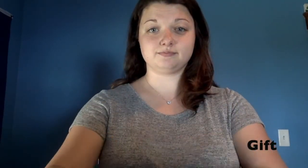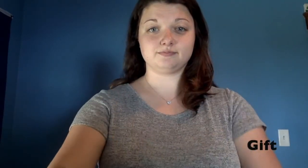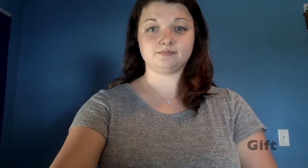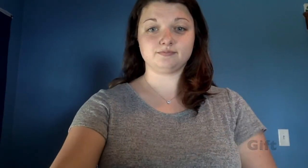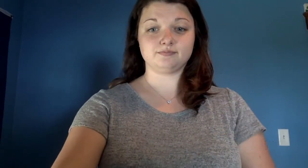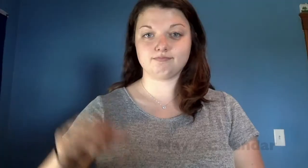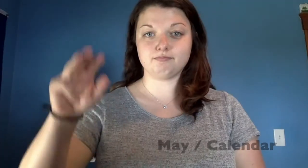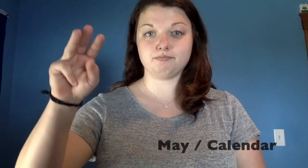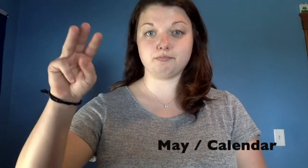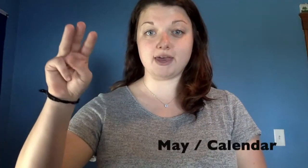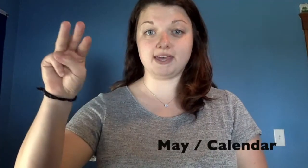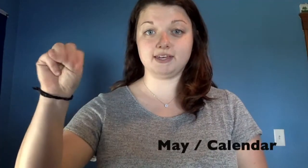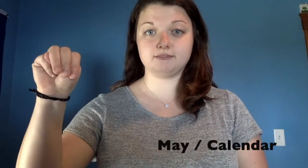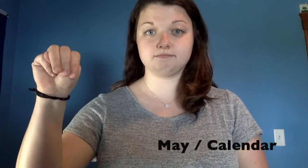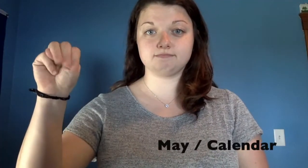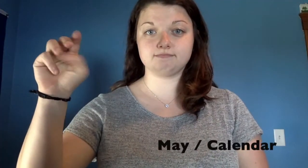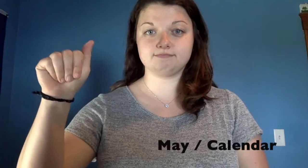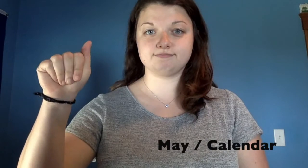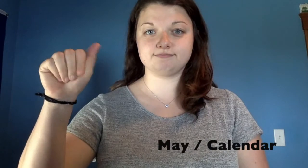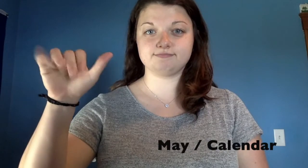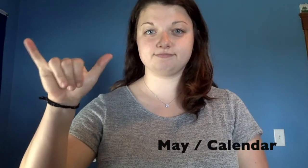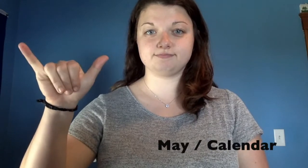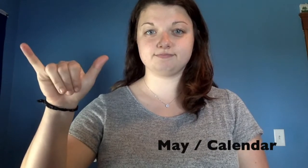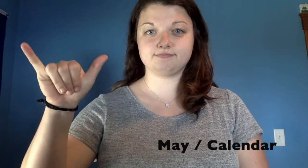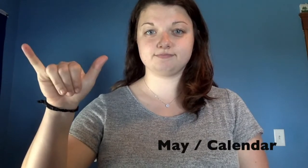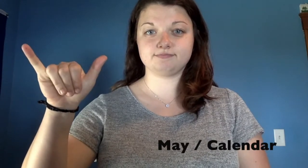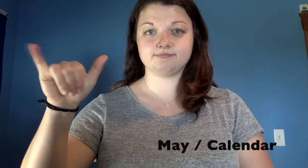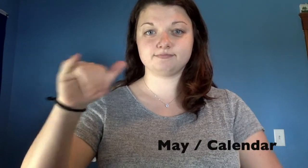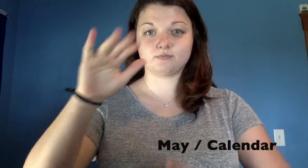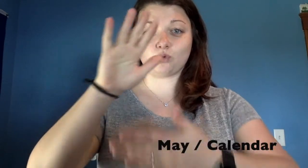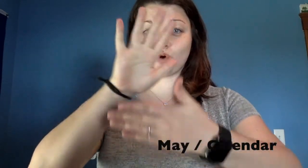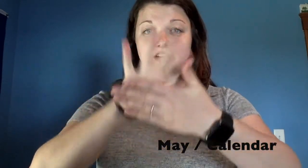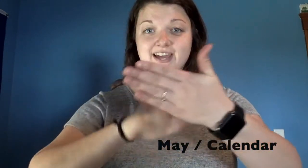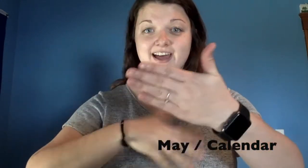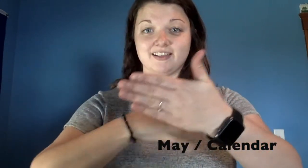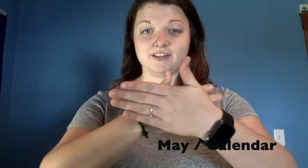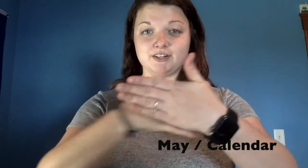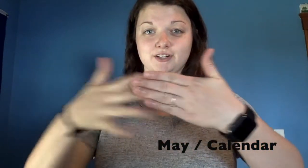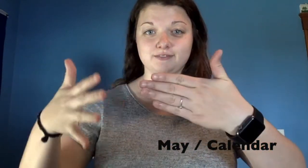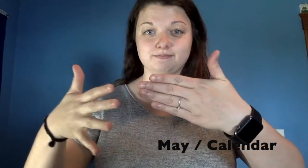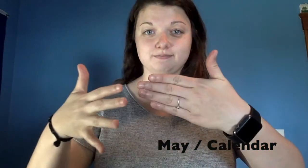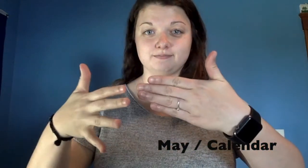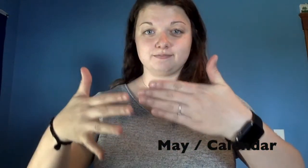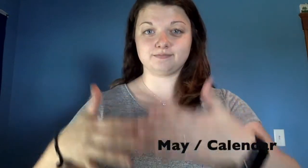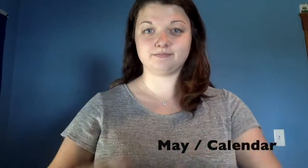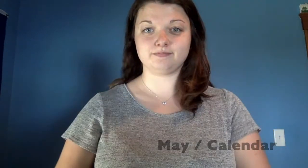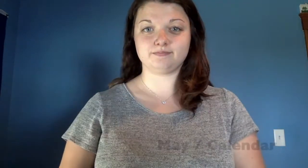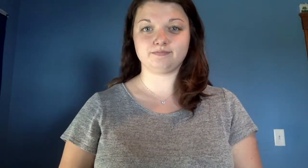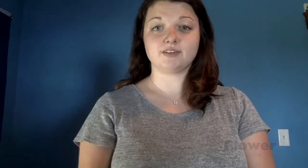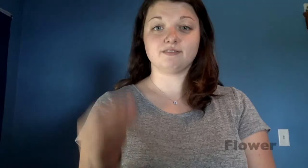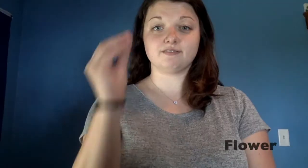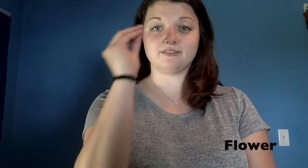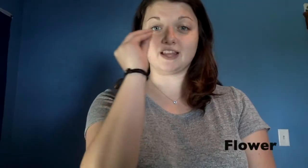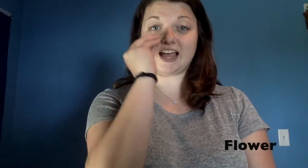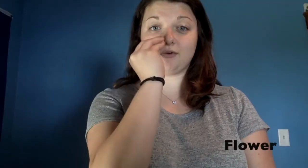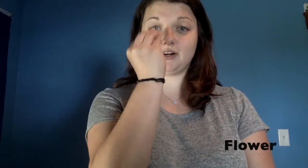May, or calendar, flower,